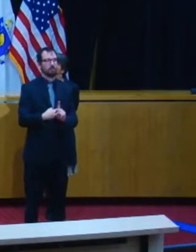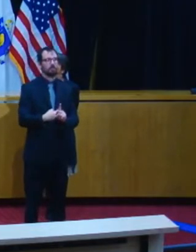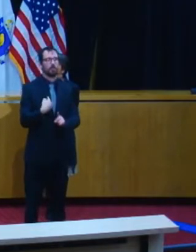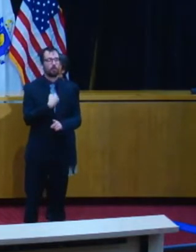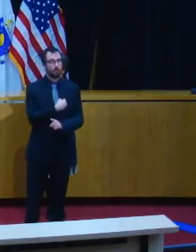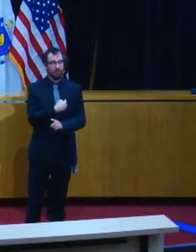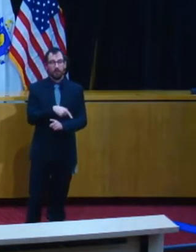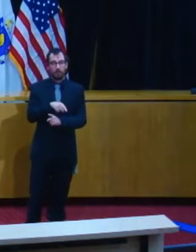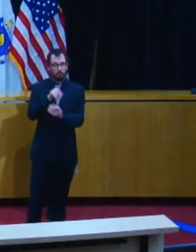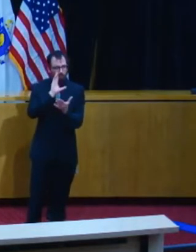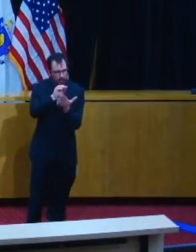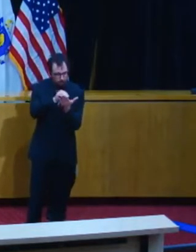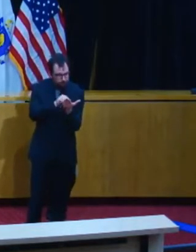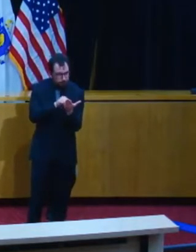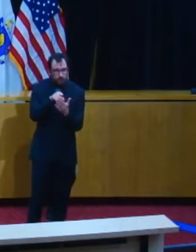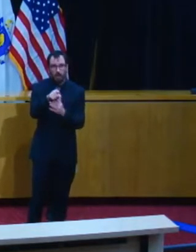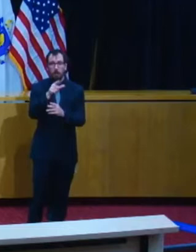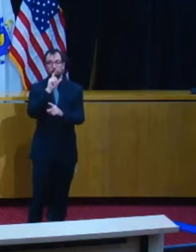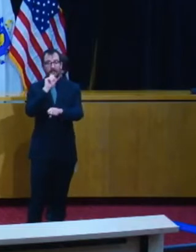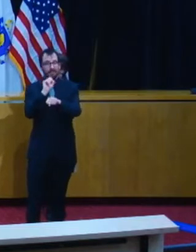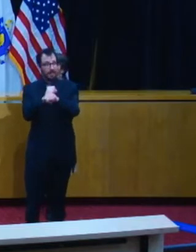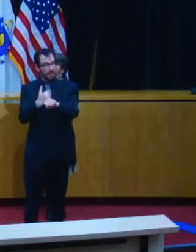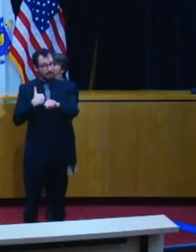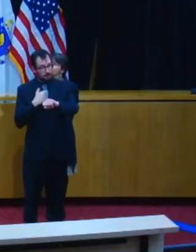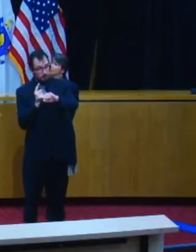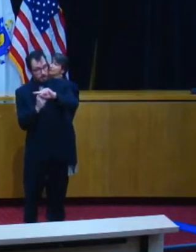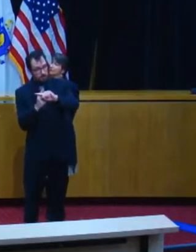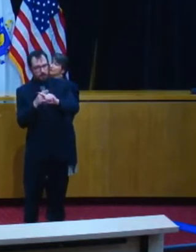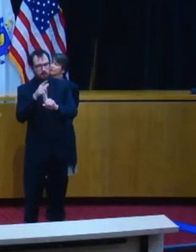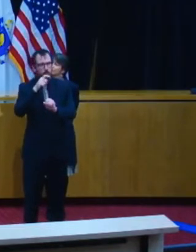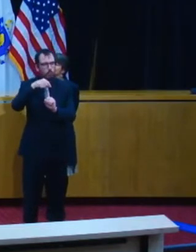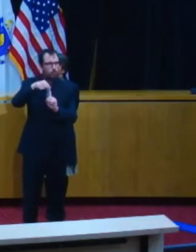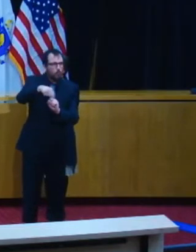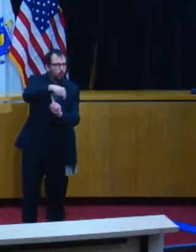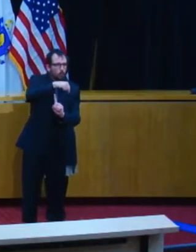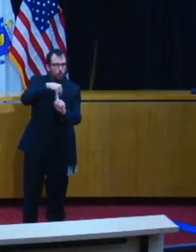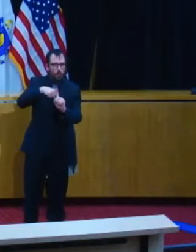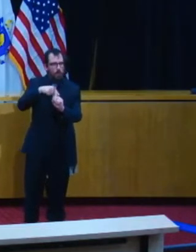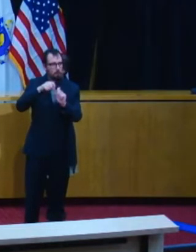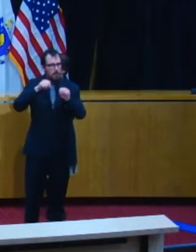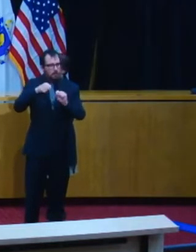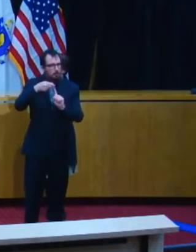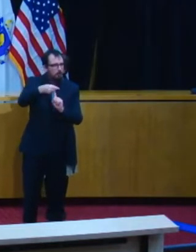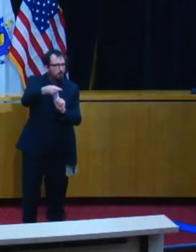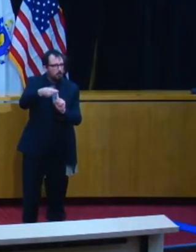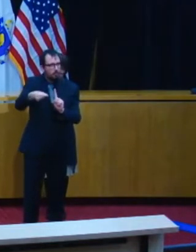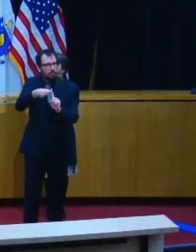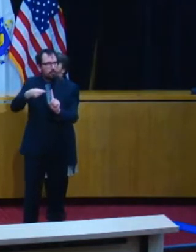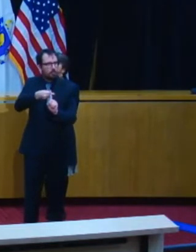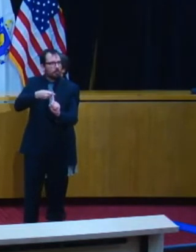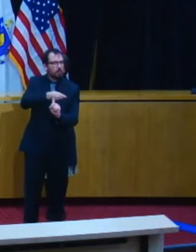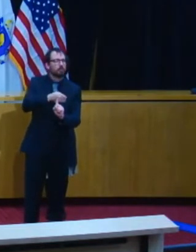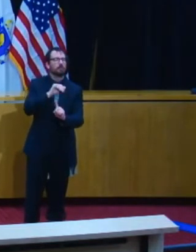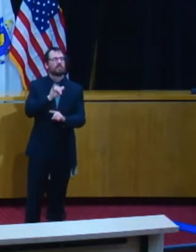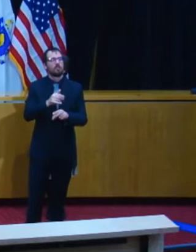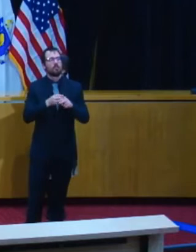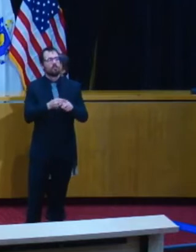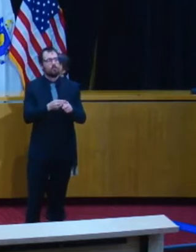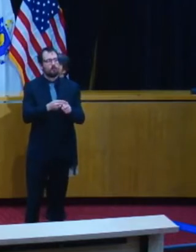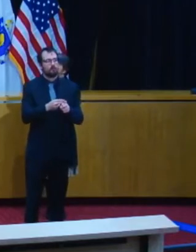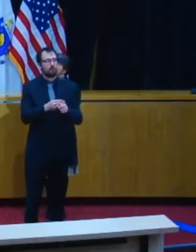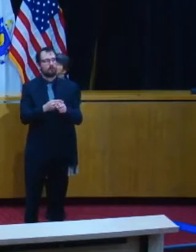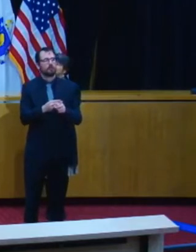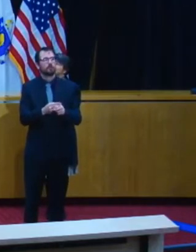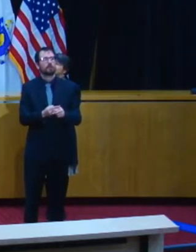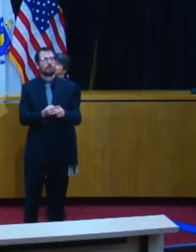that person about who else they could have infected. These people are known as close contacts. Public health